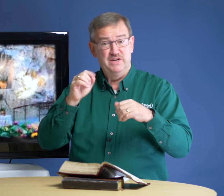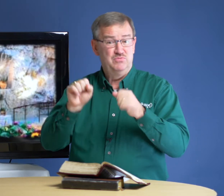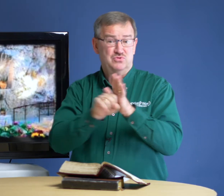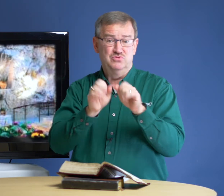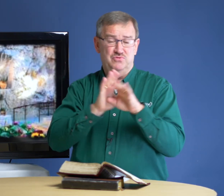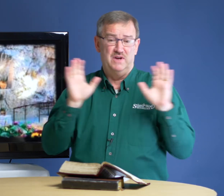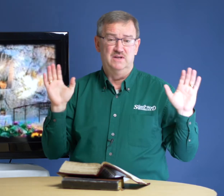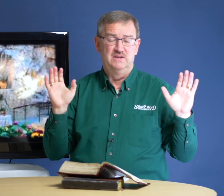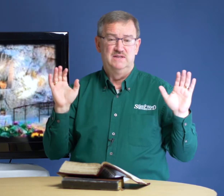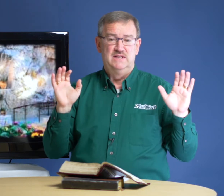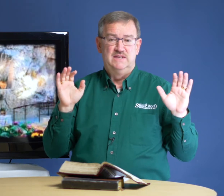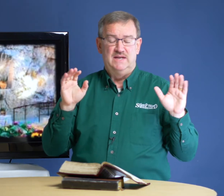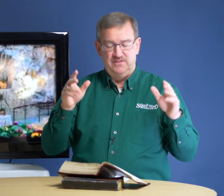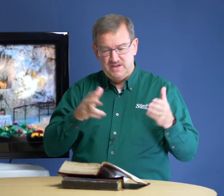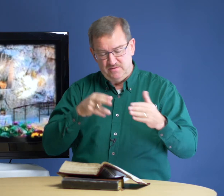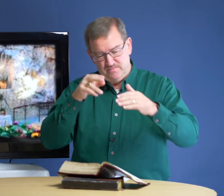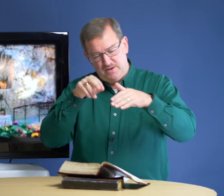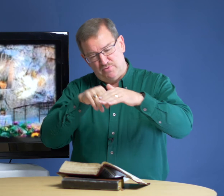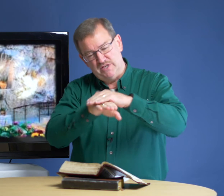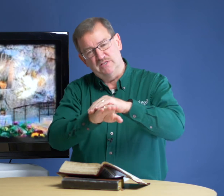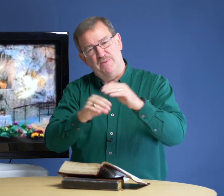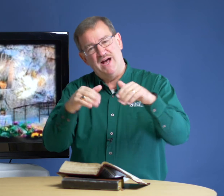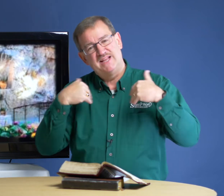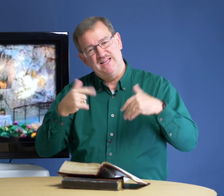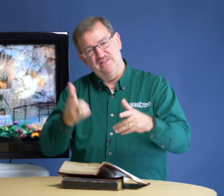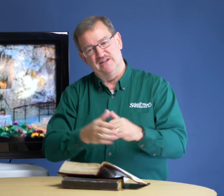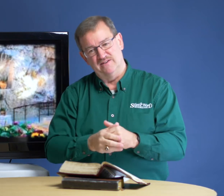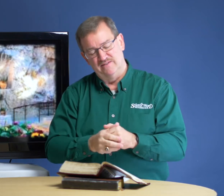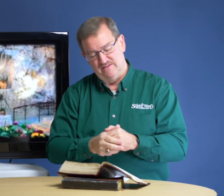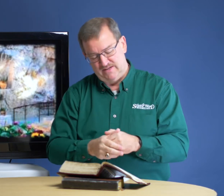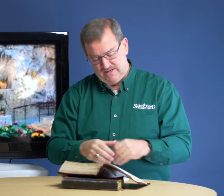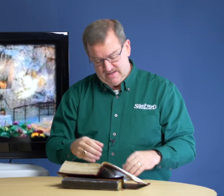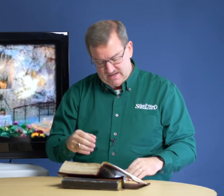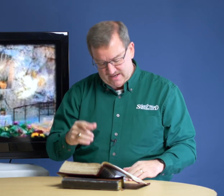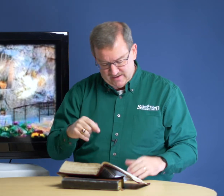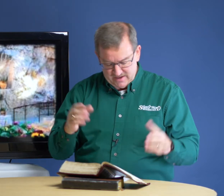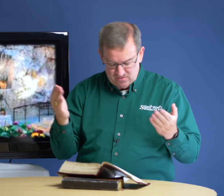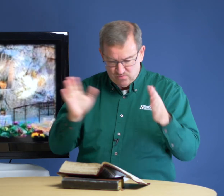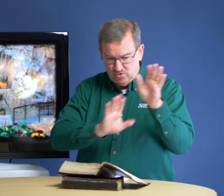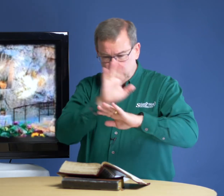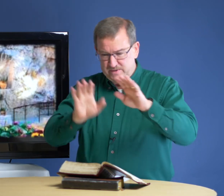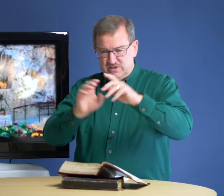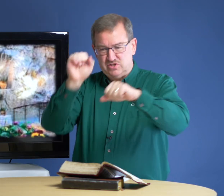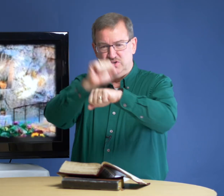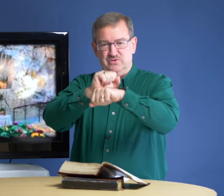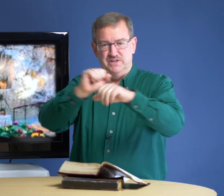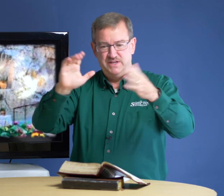he was crucified. And they put his body. they rolled a big stone. they